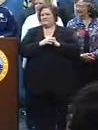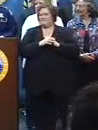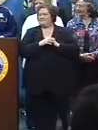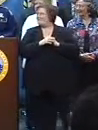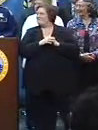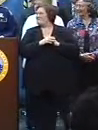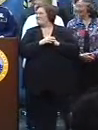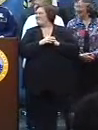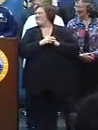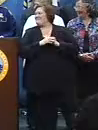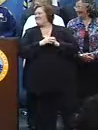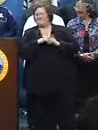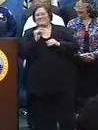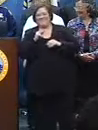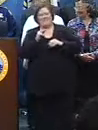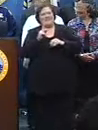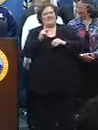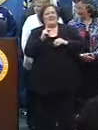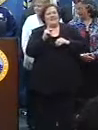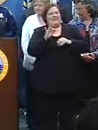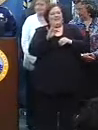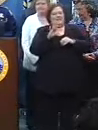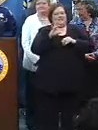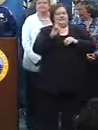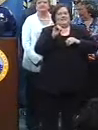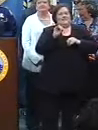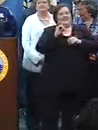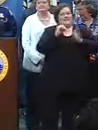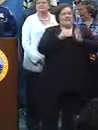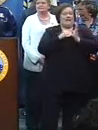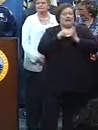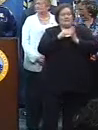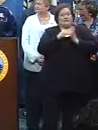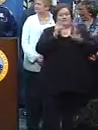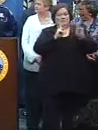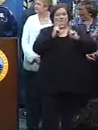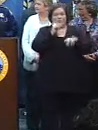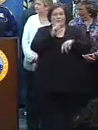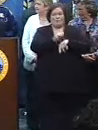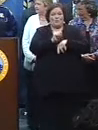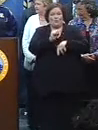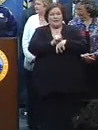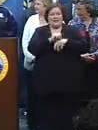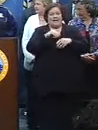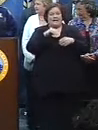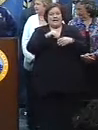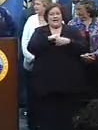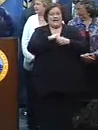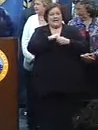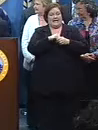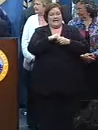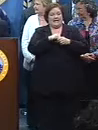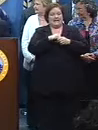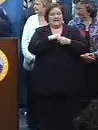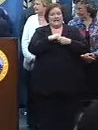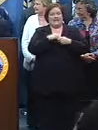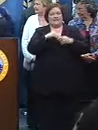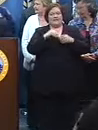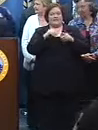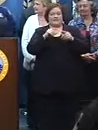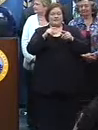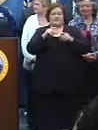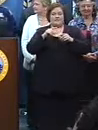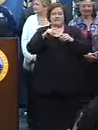That's all right. That's all right. On behalf of the 70,000 people who work in the hospitality industry, I think they can attest for a very, very busy